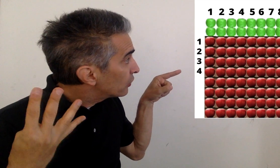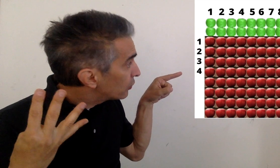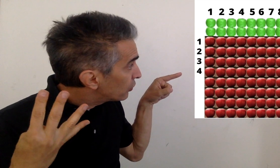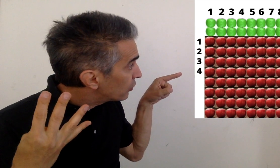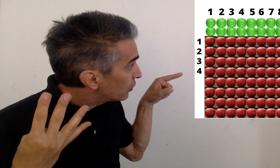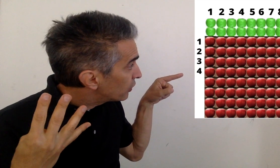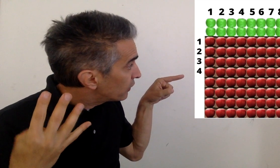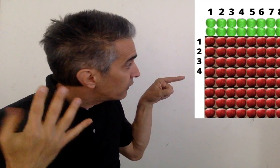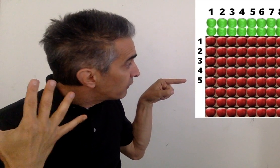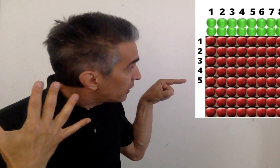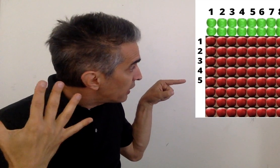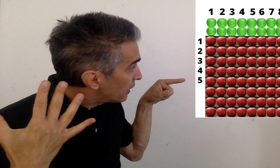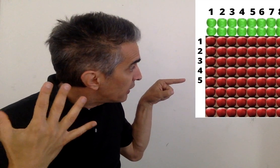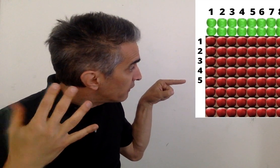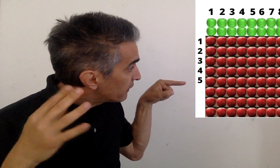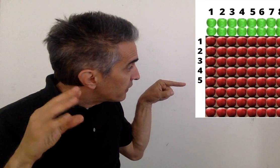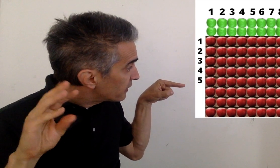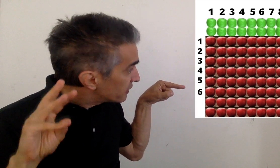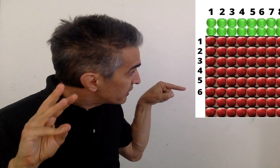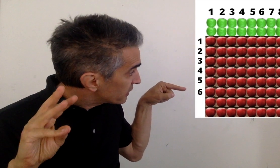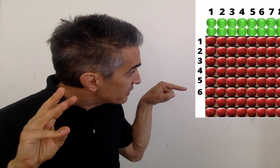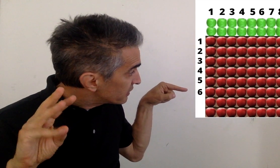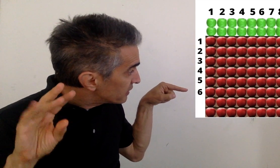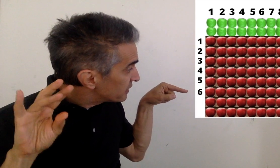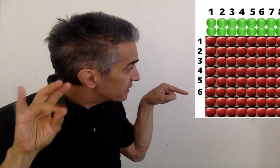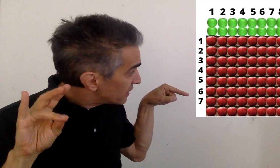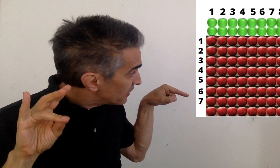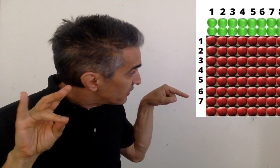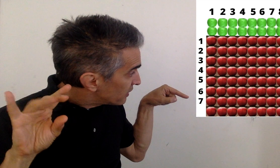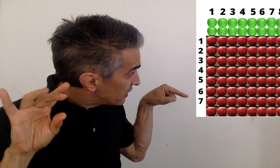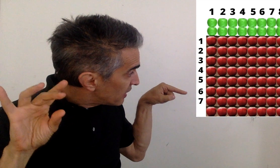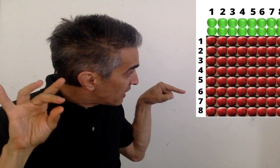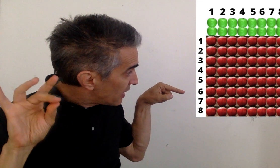four, five, six, seven, eight.